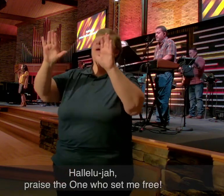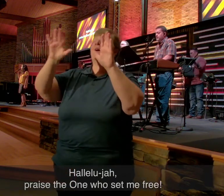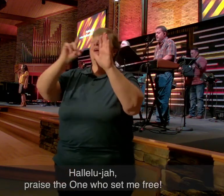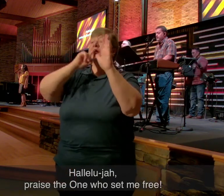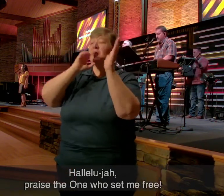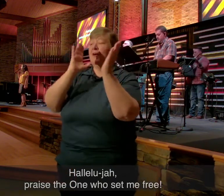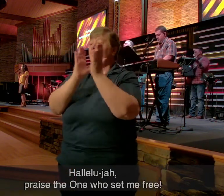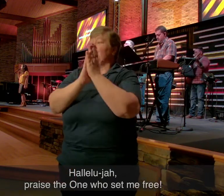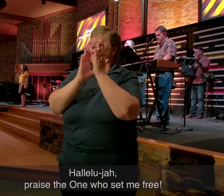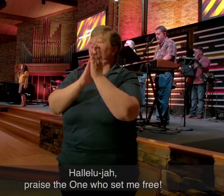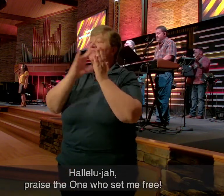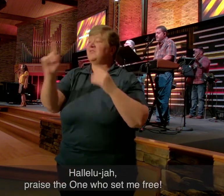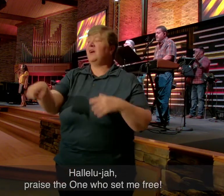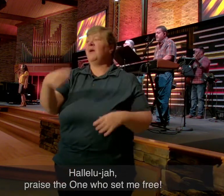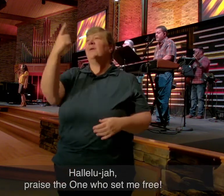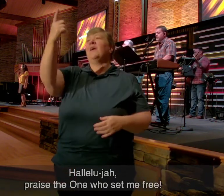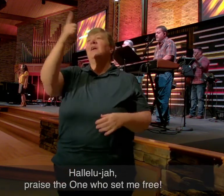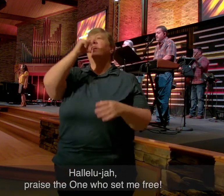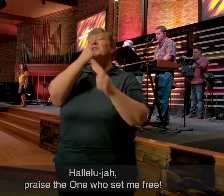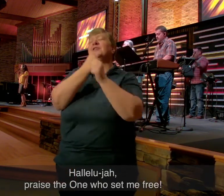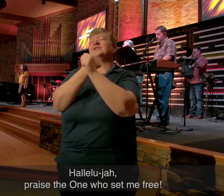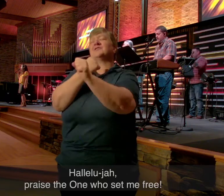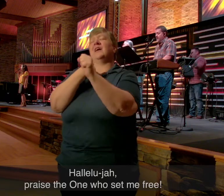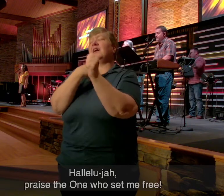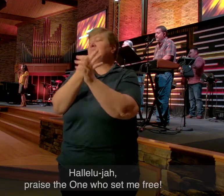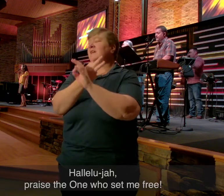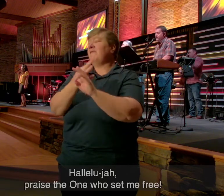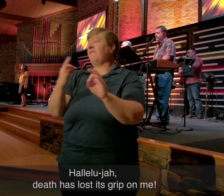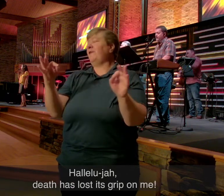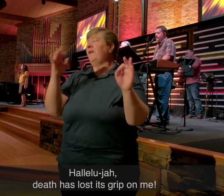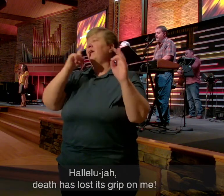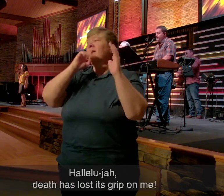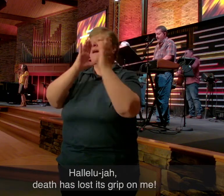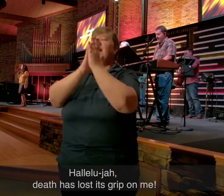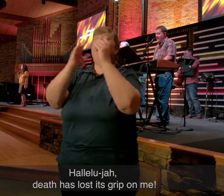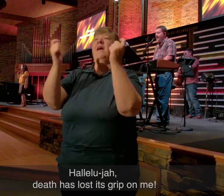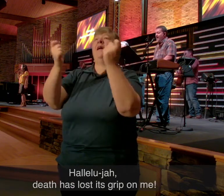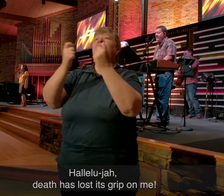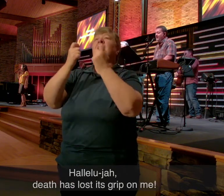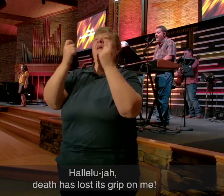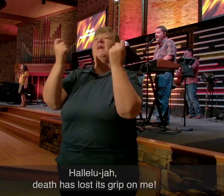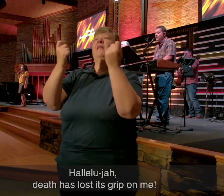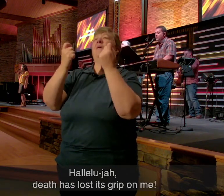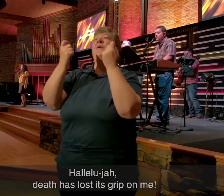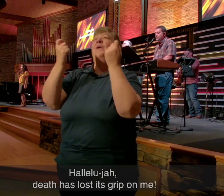Praise The One Who Set Me Free Hallelujah